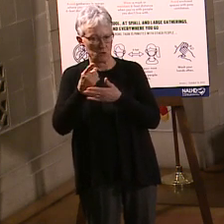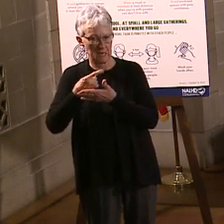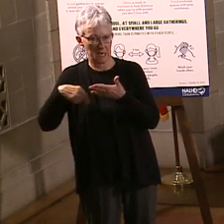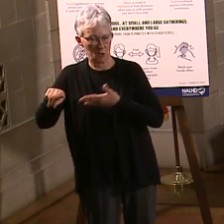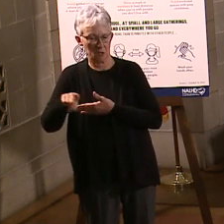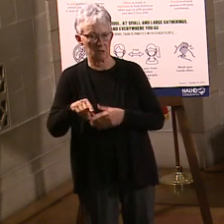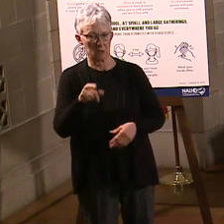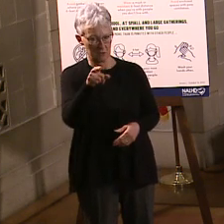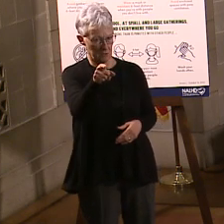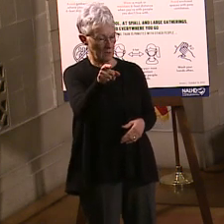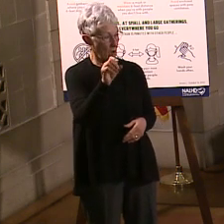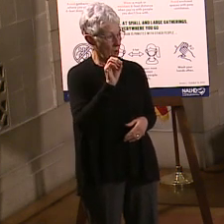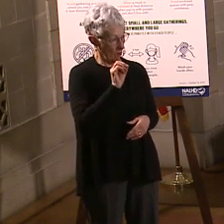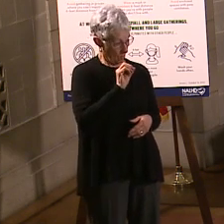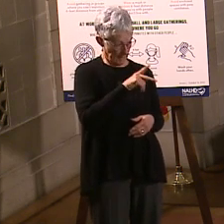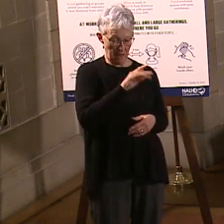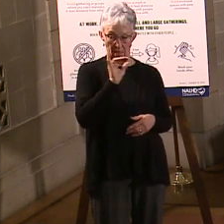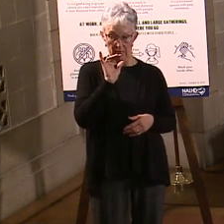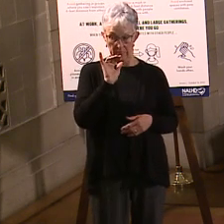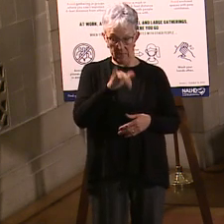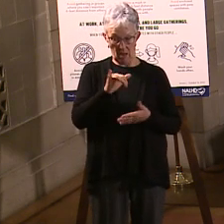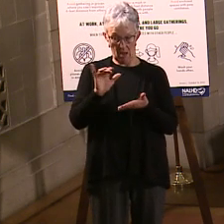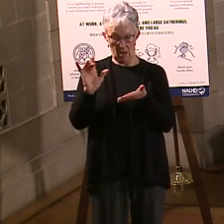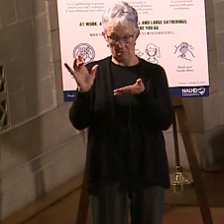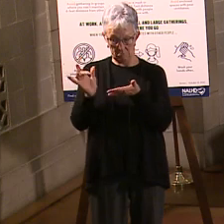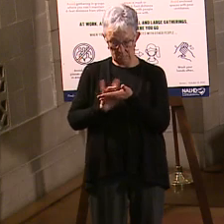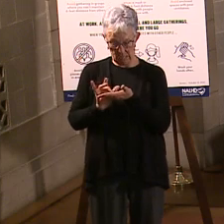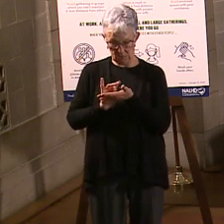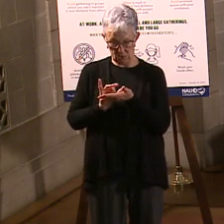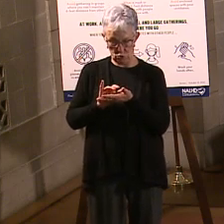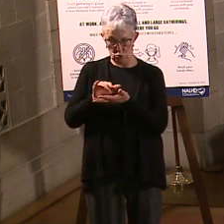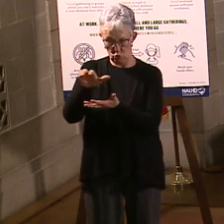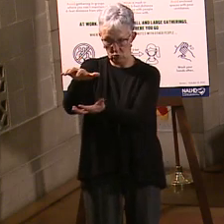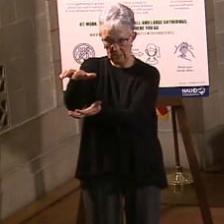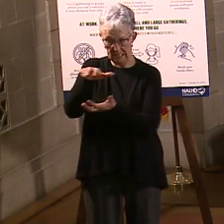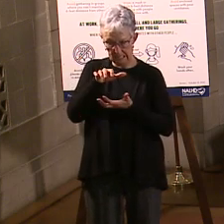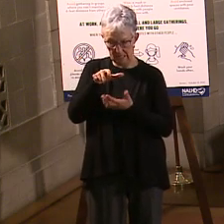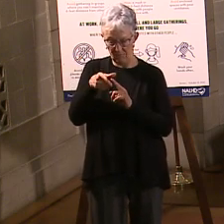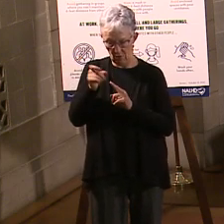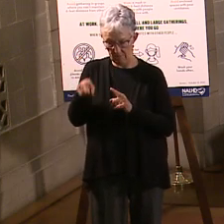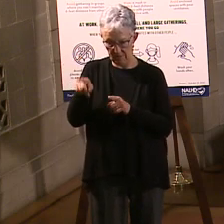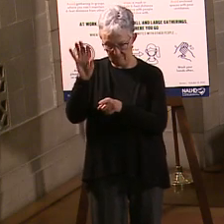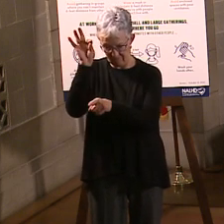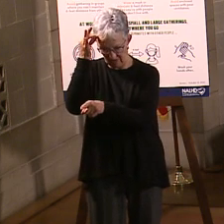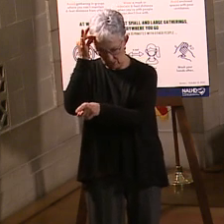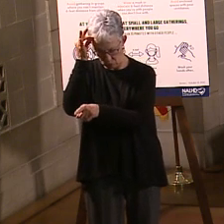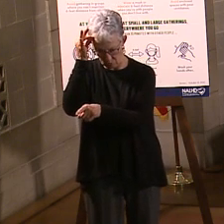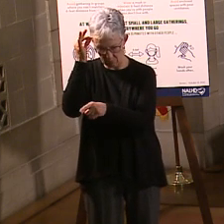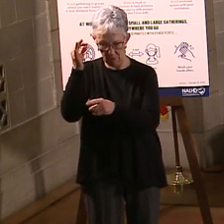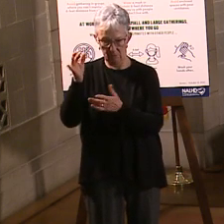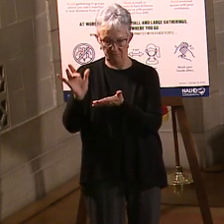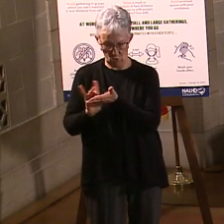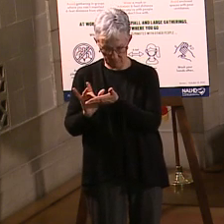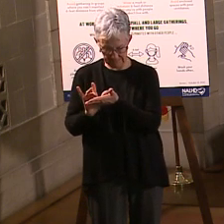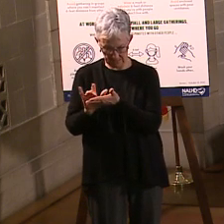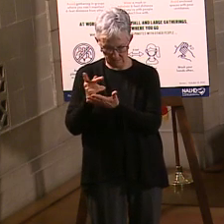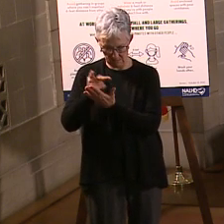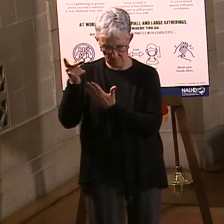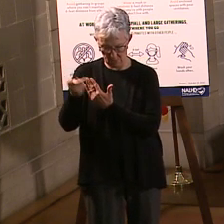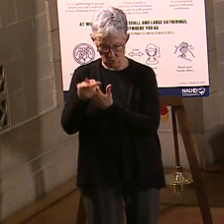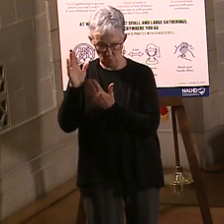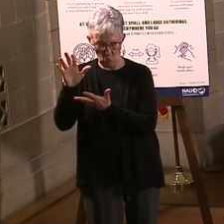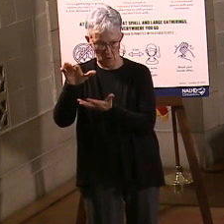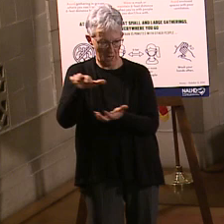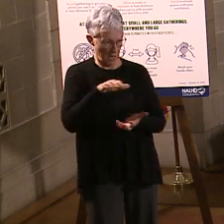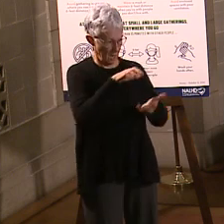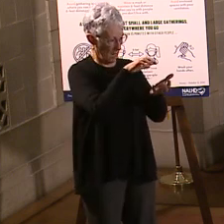go to? I mean, will you send them out the same formula and send them at the regular state, or will those go to your main county because, you know, they're the